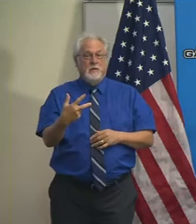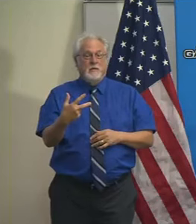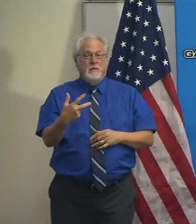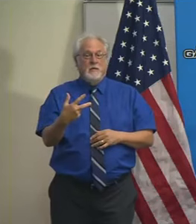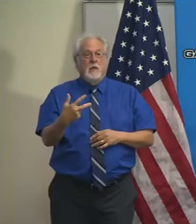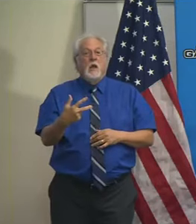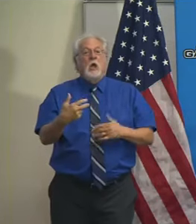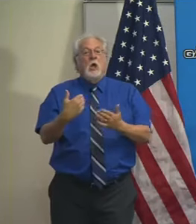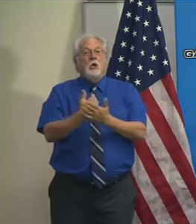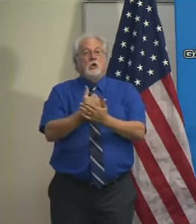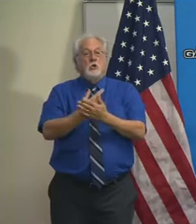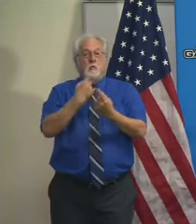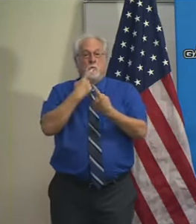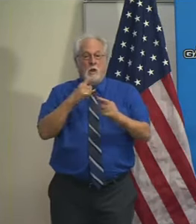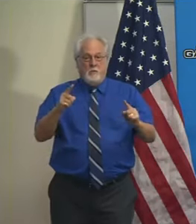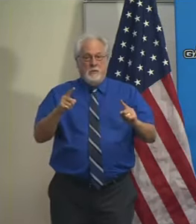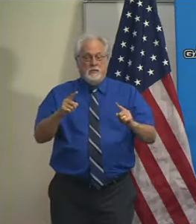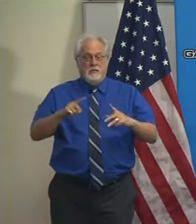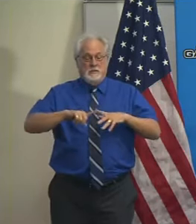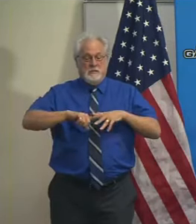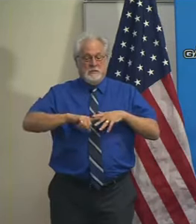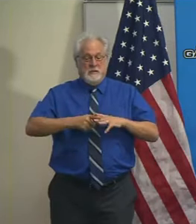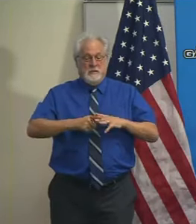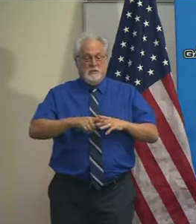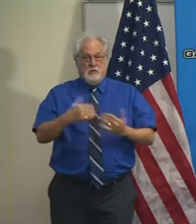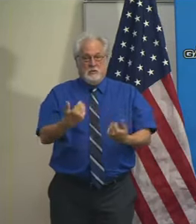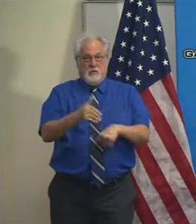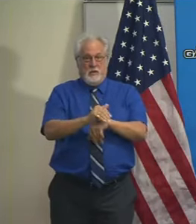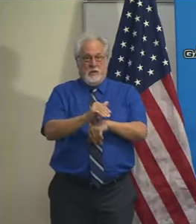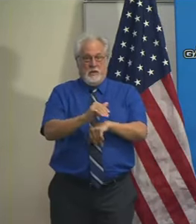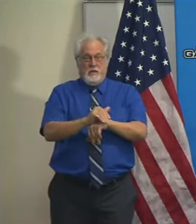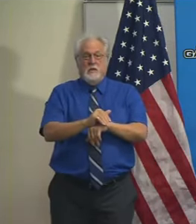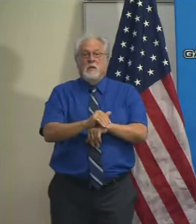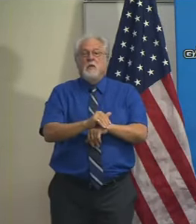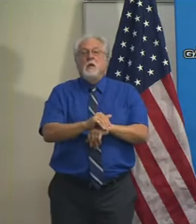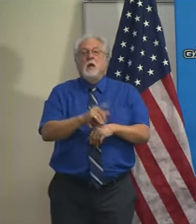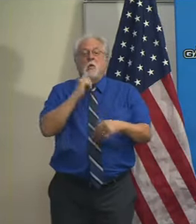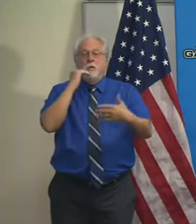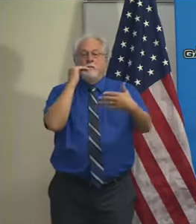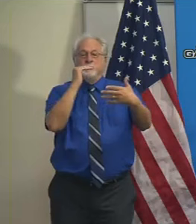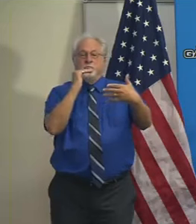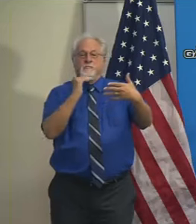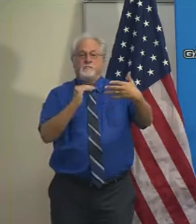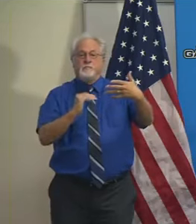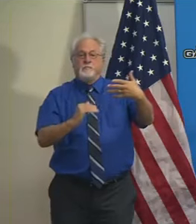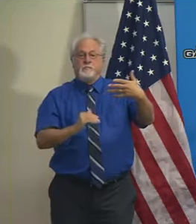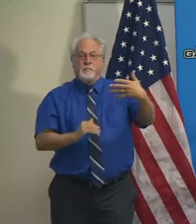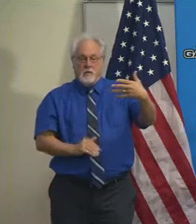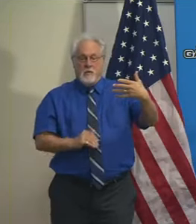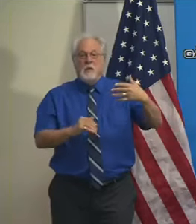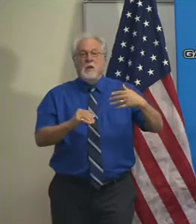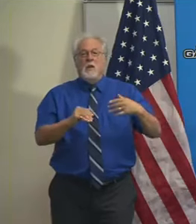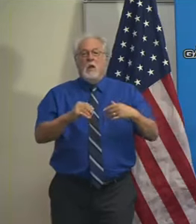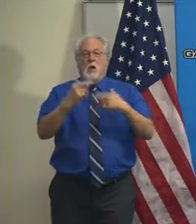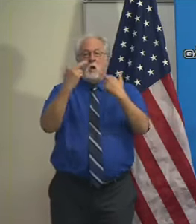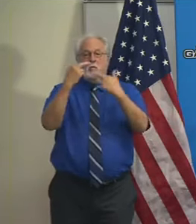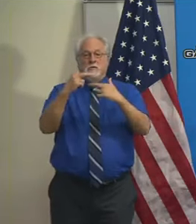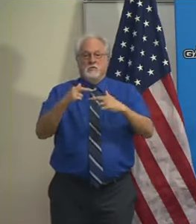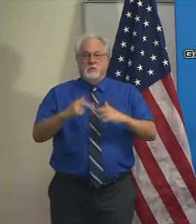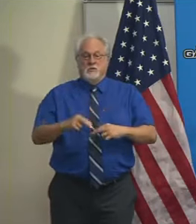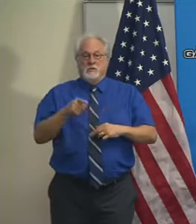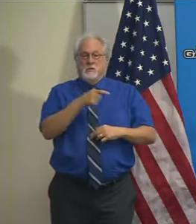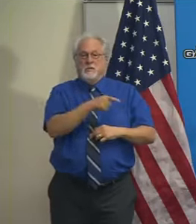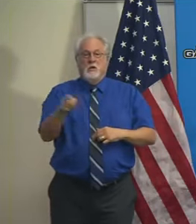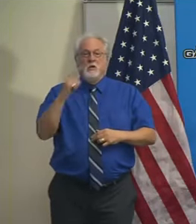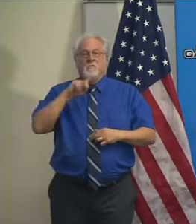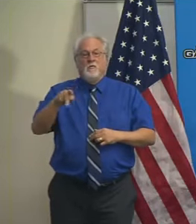The new proclamation, which will go into effect tonight, will outline the restrictions that will be in place